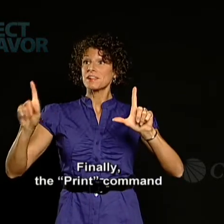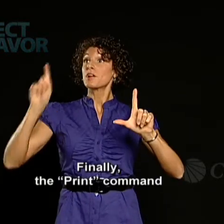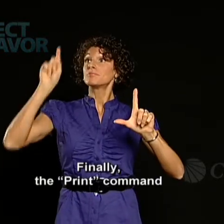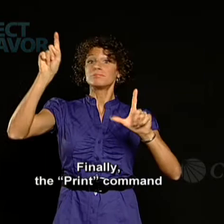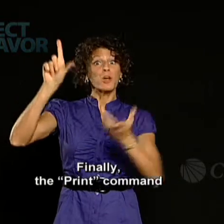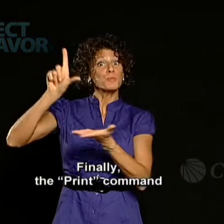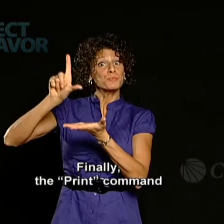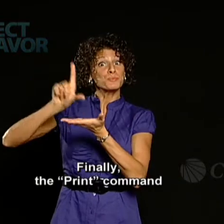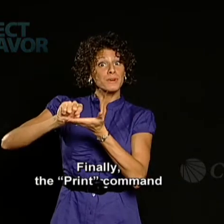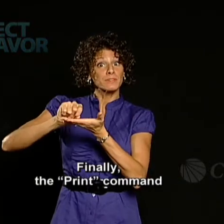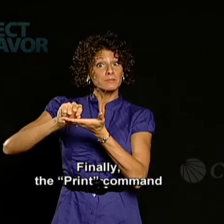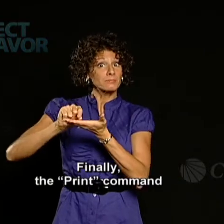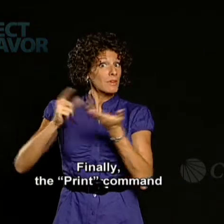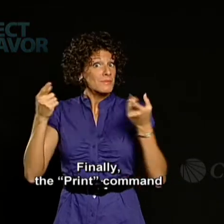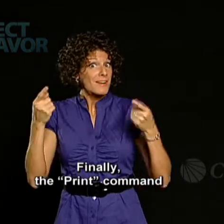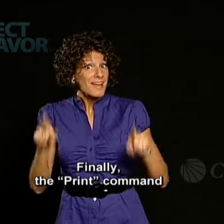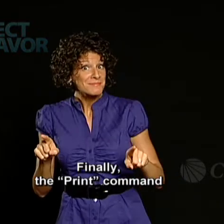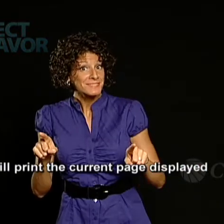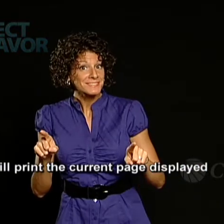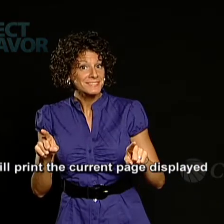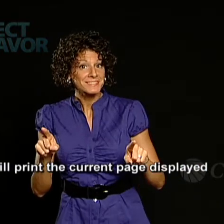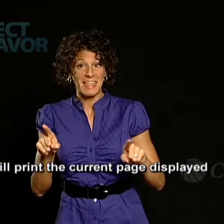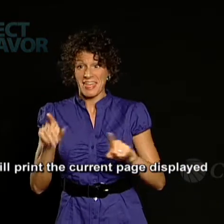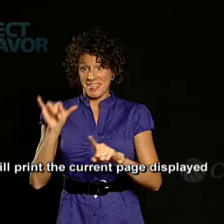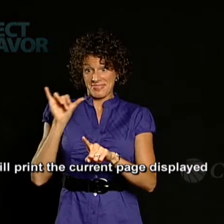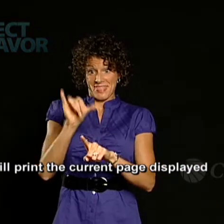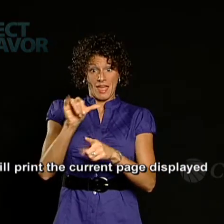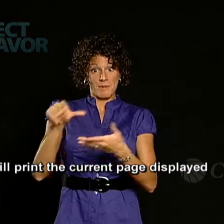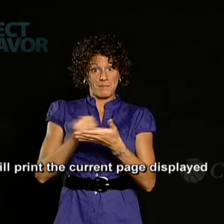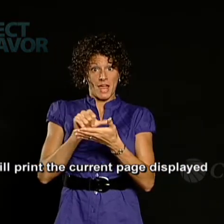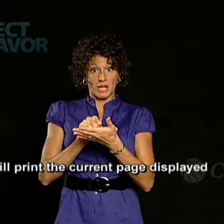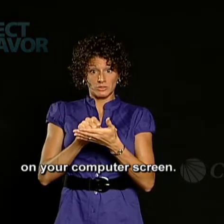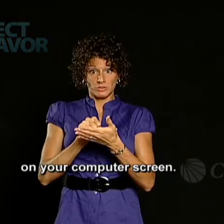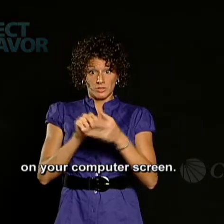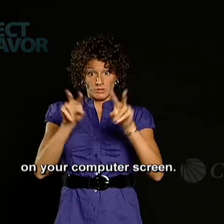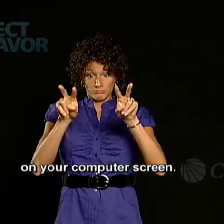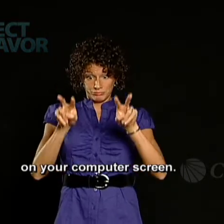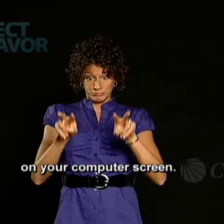Finally, the Print command will print the current page displayed on your computer screen.